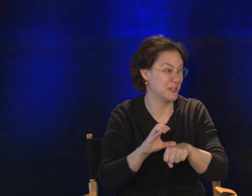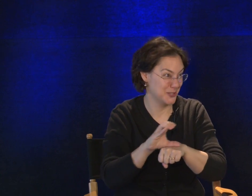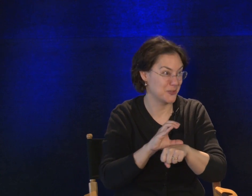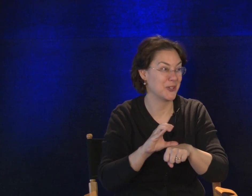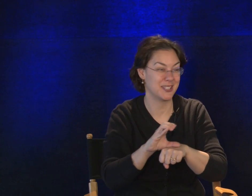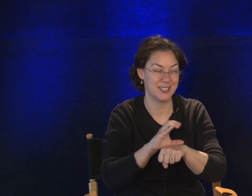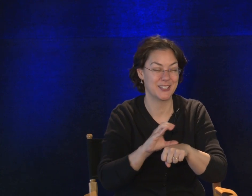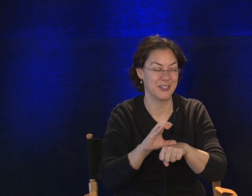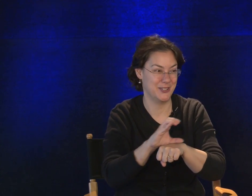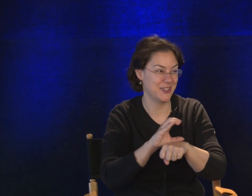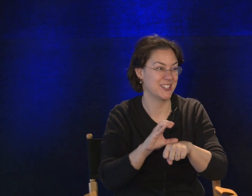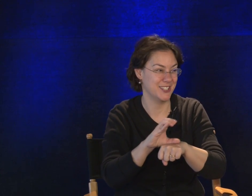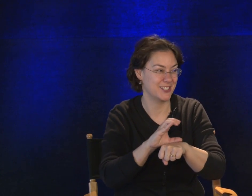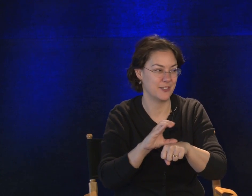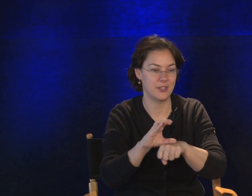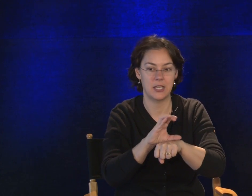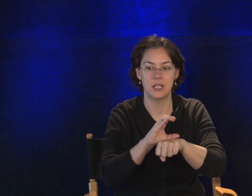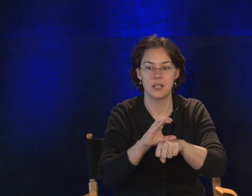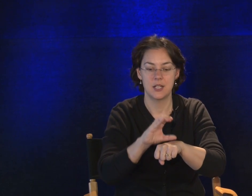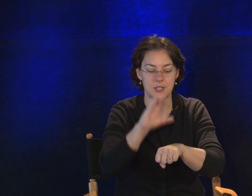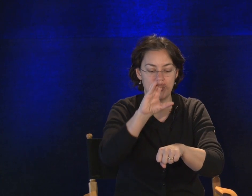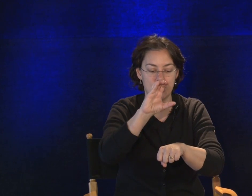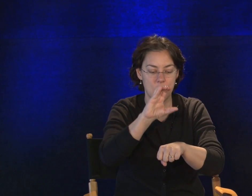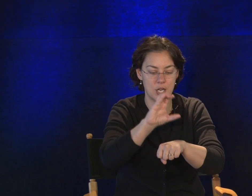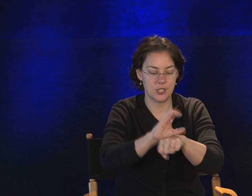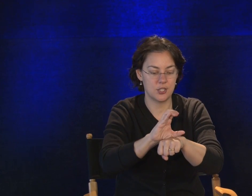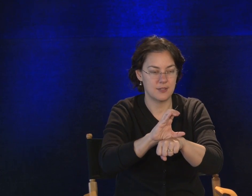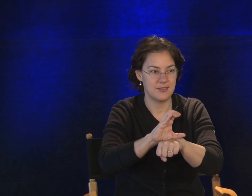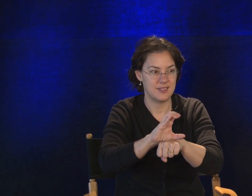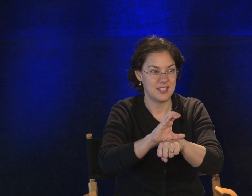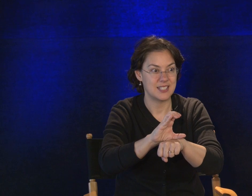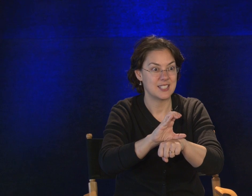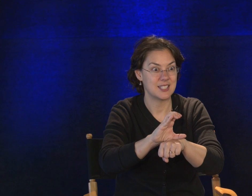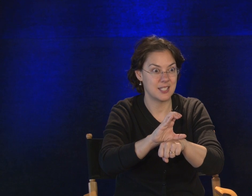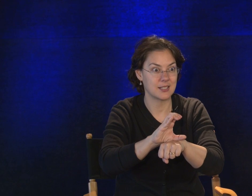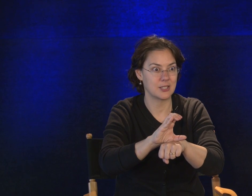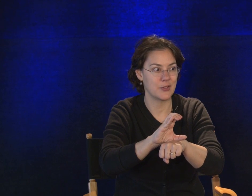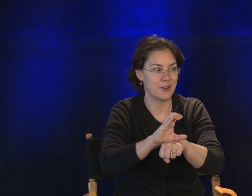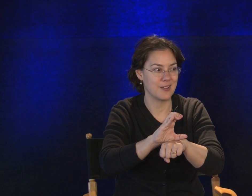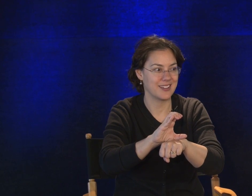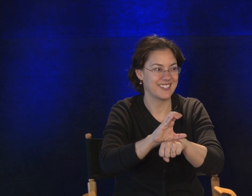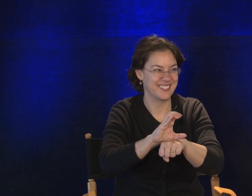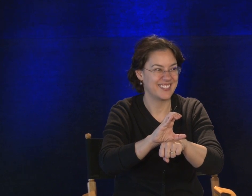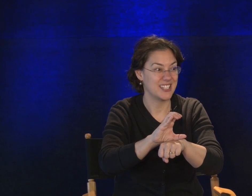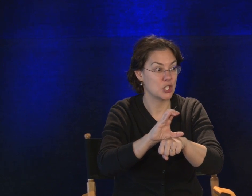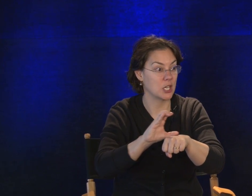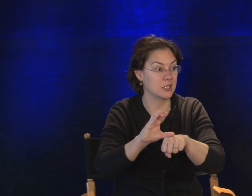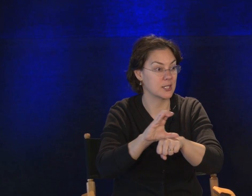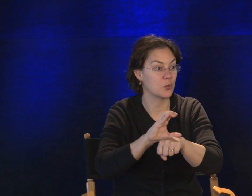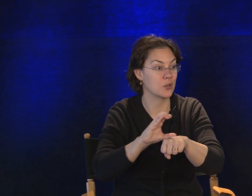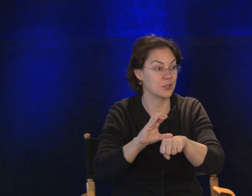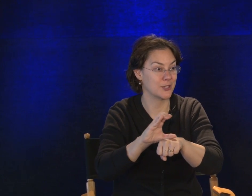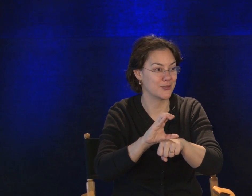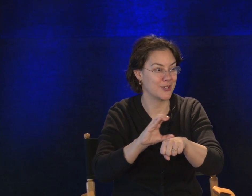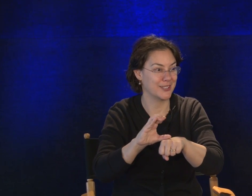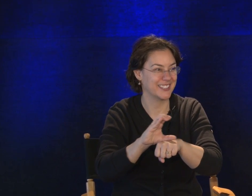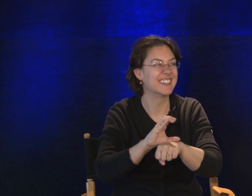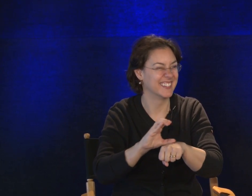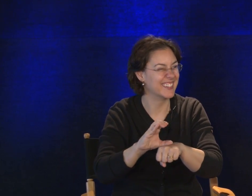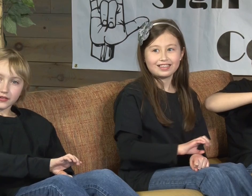to swirl it. That's a good question, Sophie. So church, sticks on the rock. Chocolate swirls on the rock. Good.